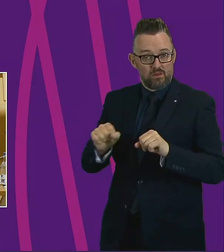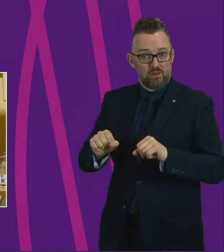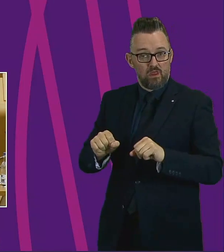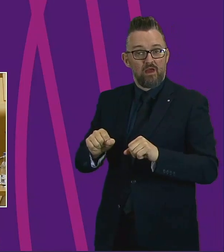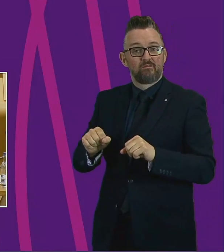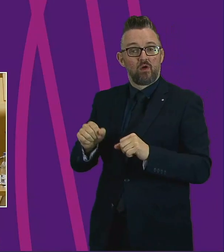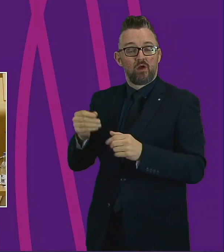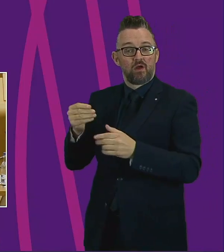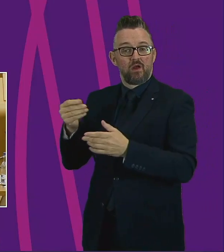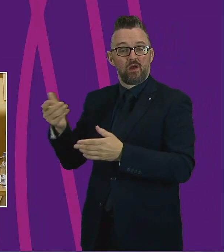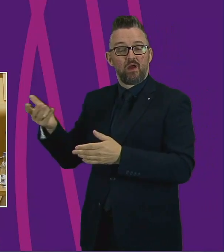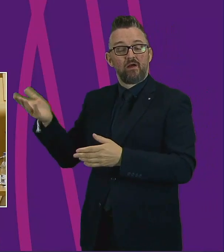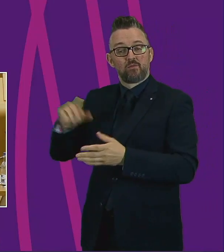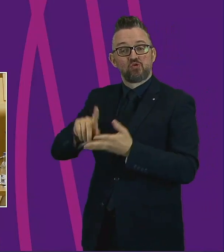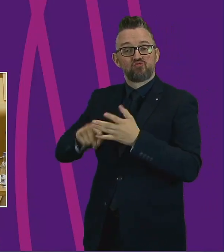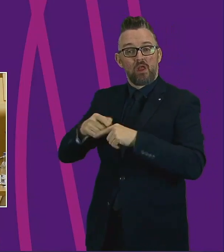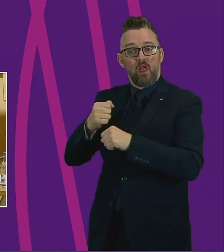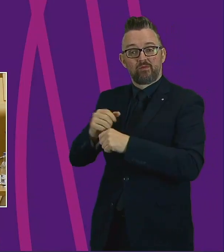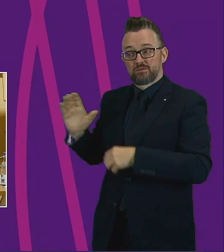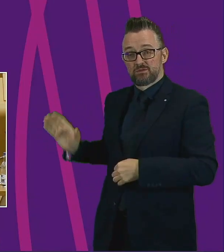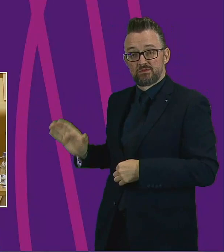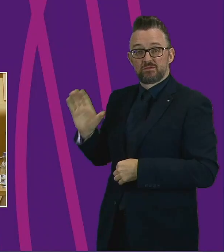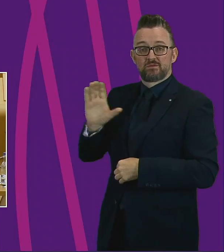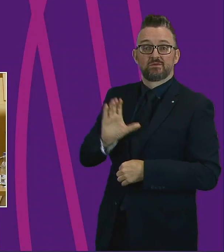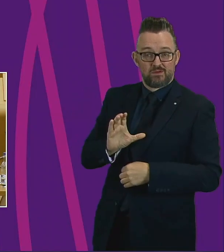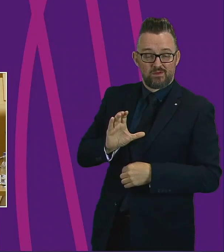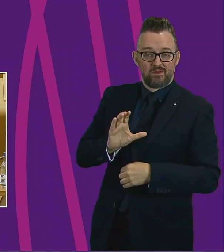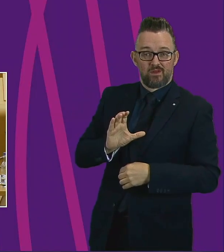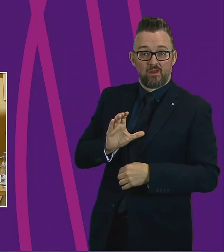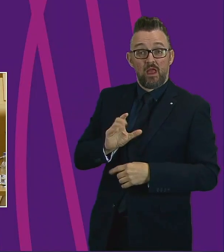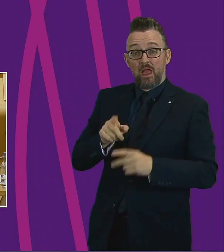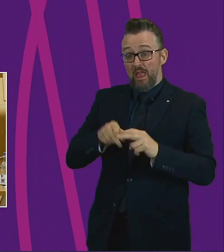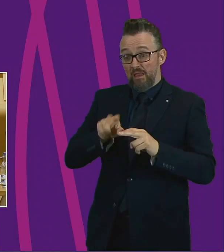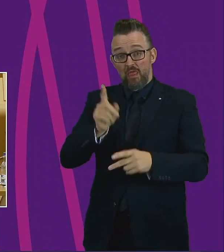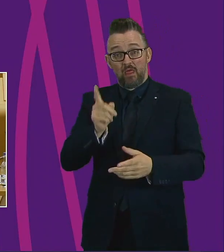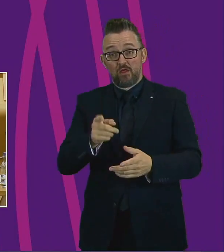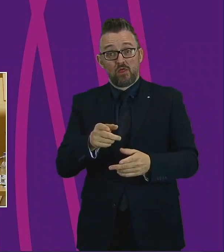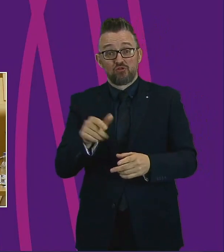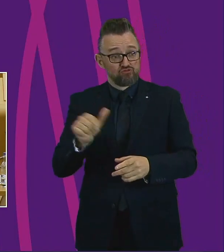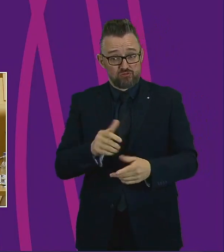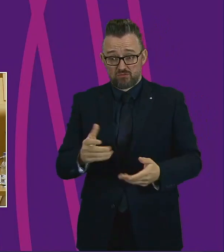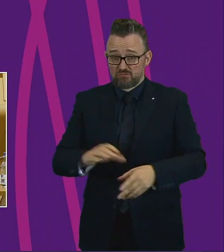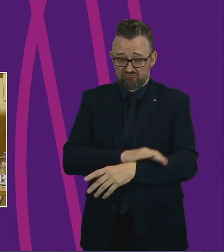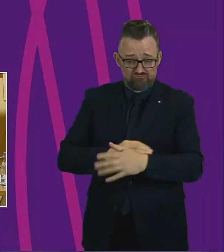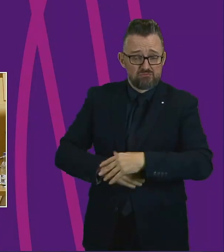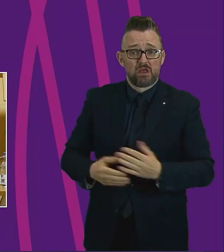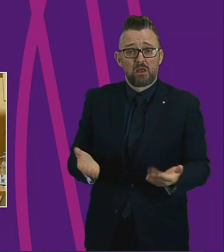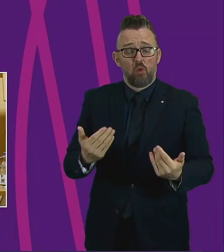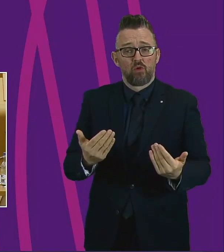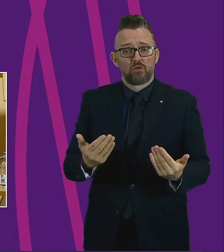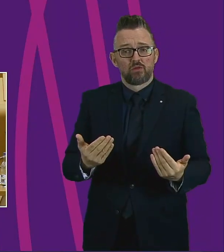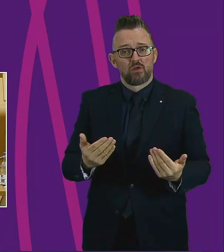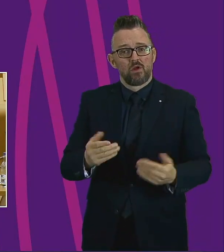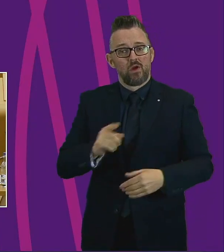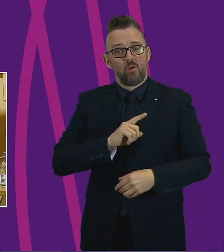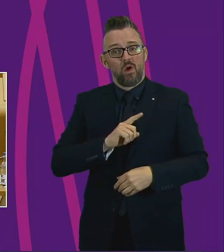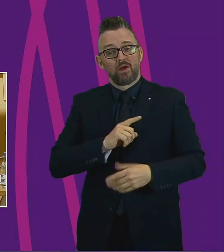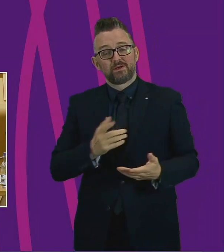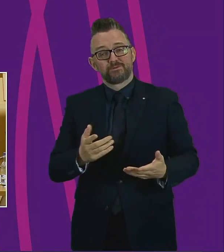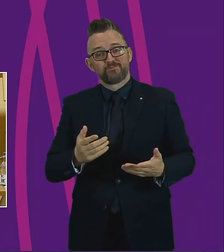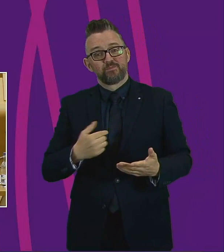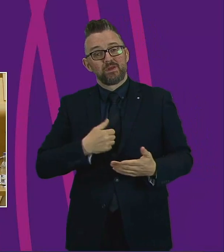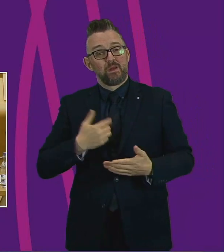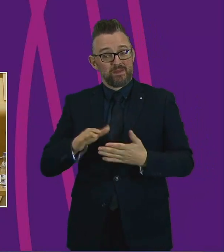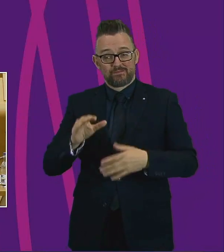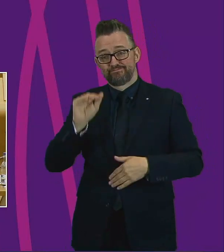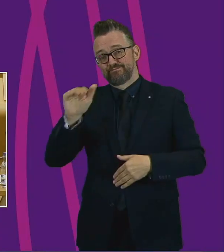to arrive from the UK government and if that's the case then they should get a move on. Something that I've also called on